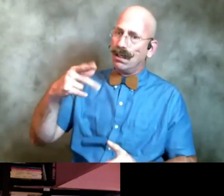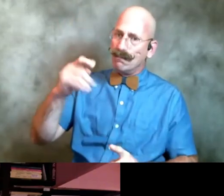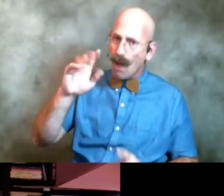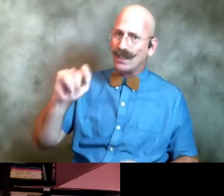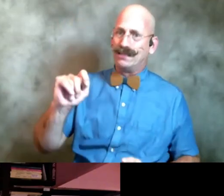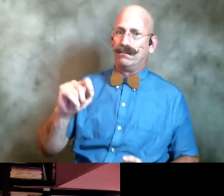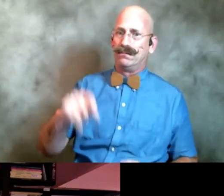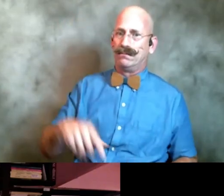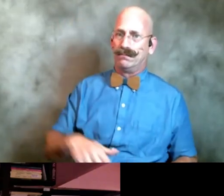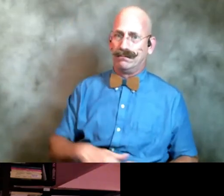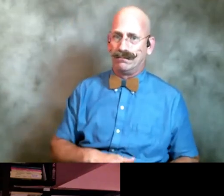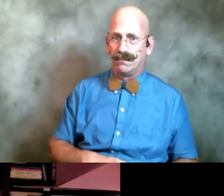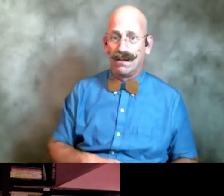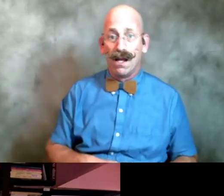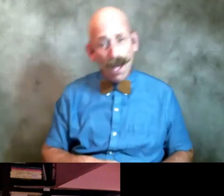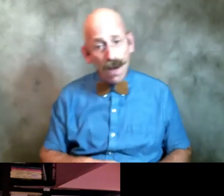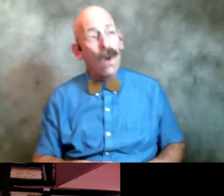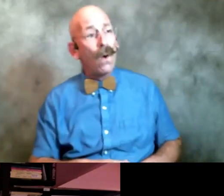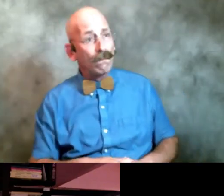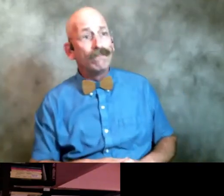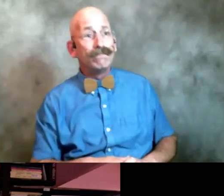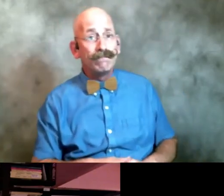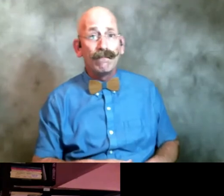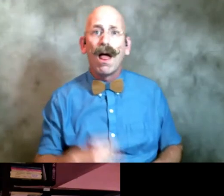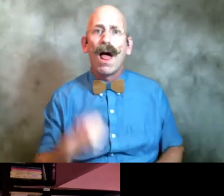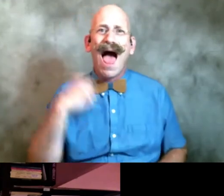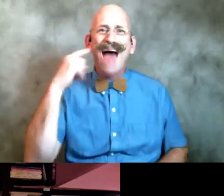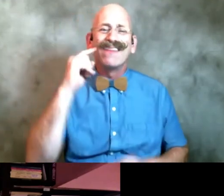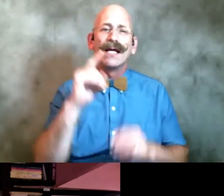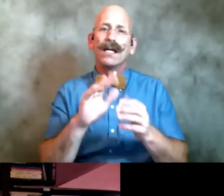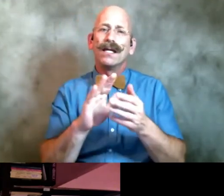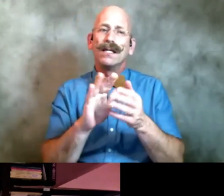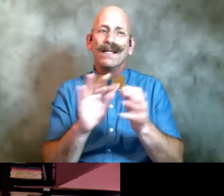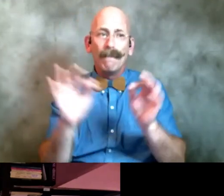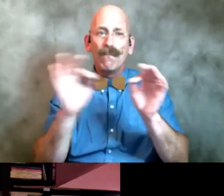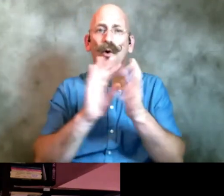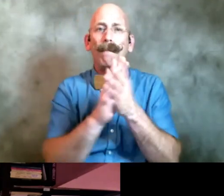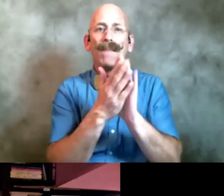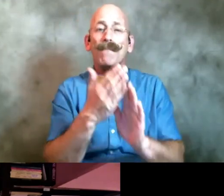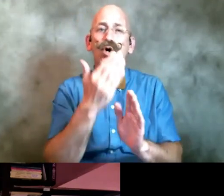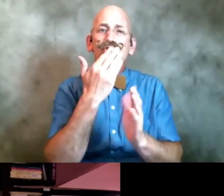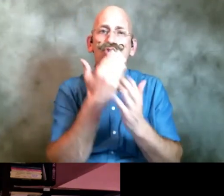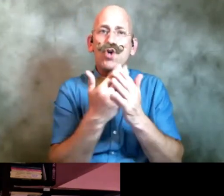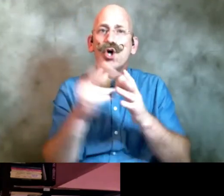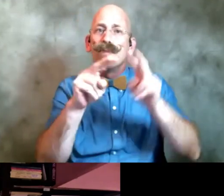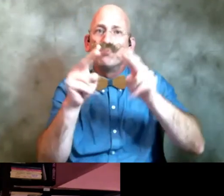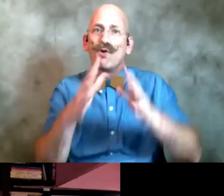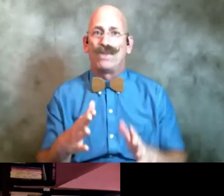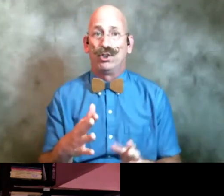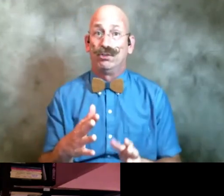i think you should be a good observer i think you should have a really